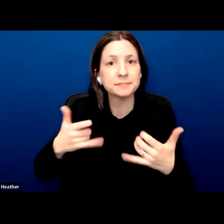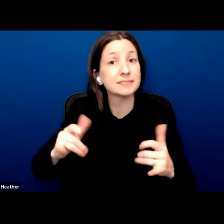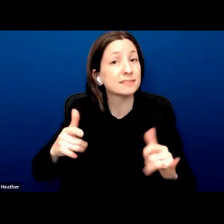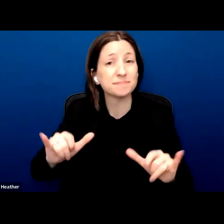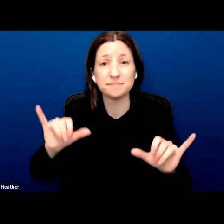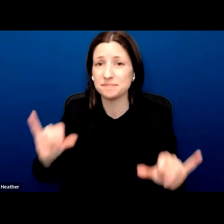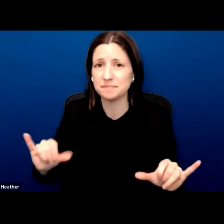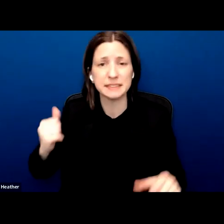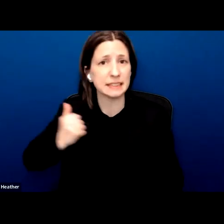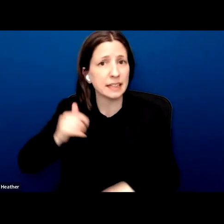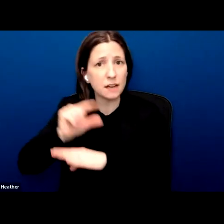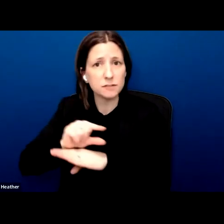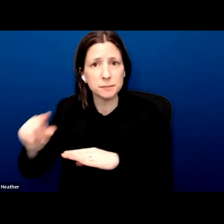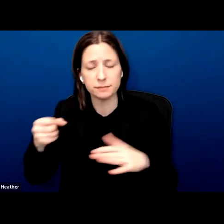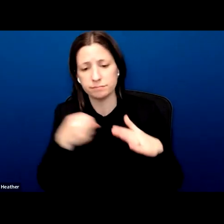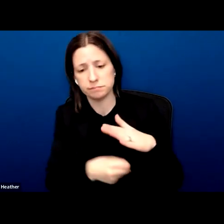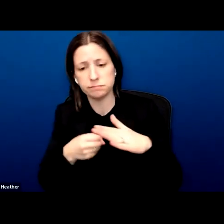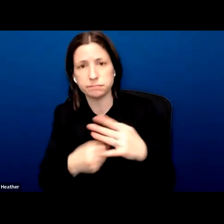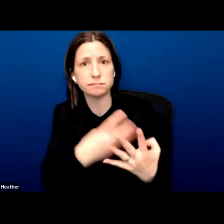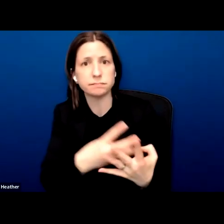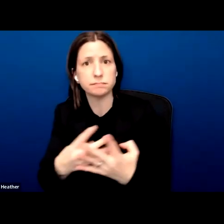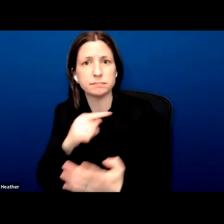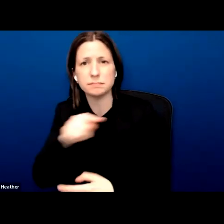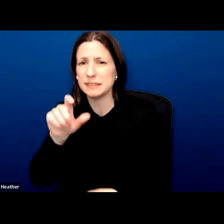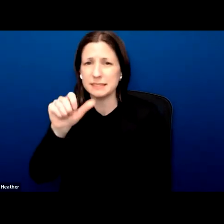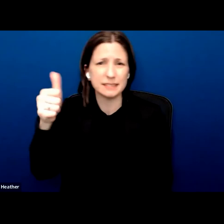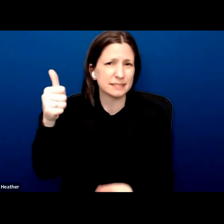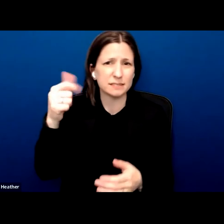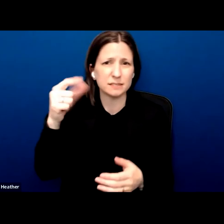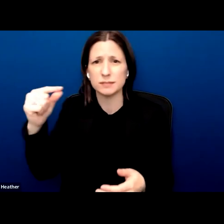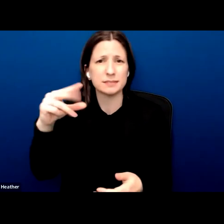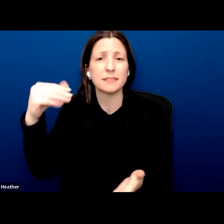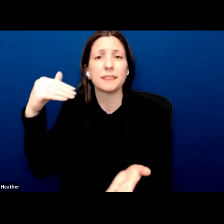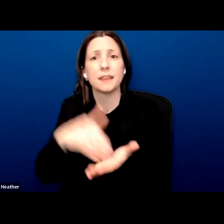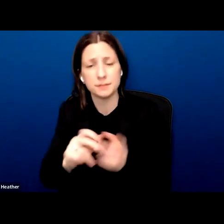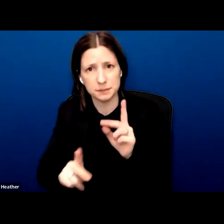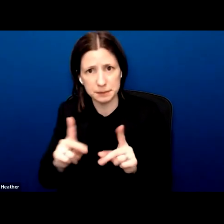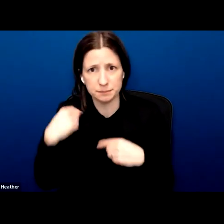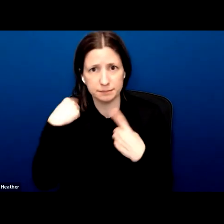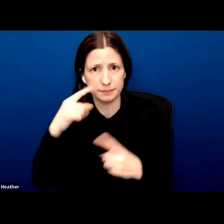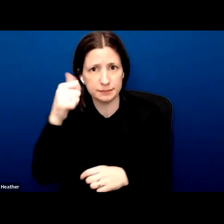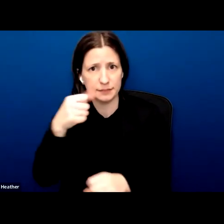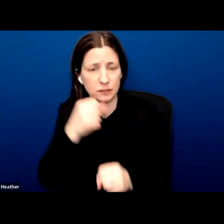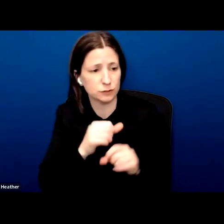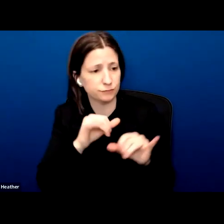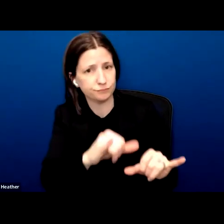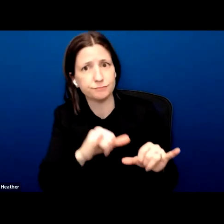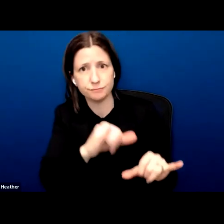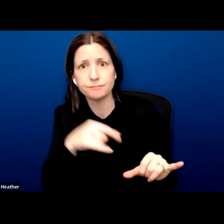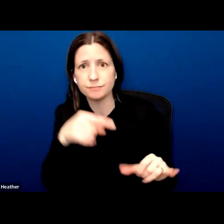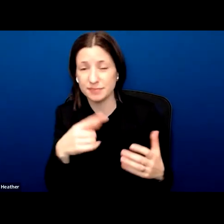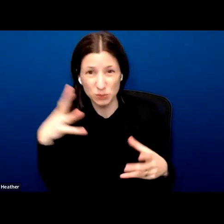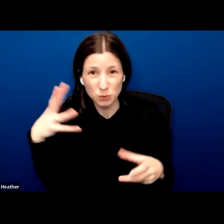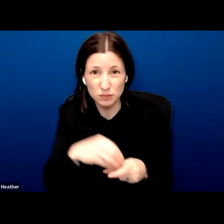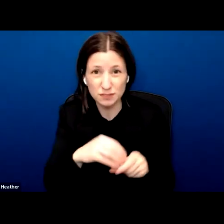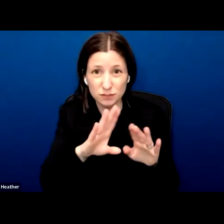of people in immigration detention over the past decade, including children. Rather